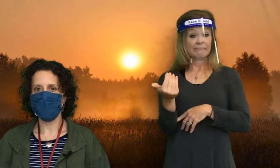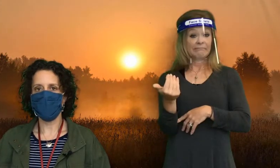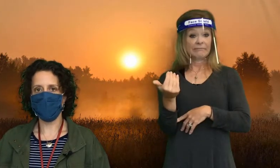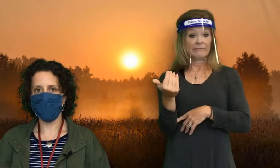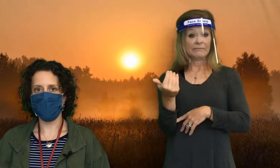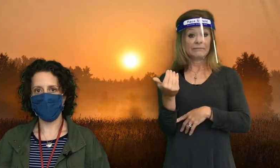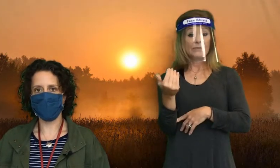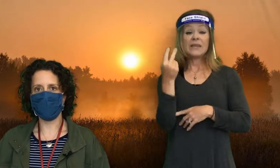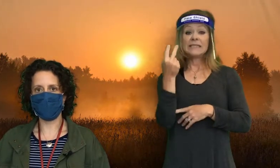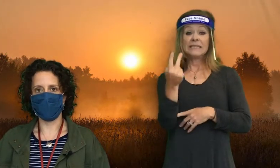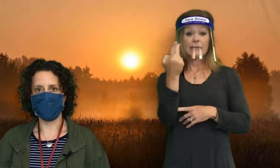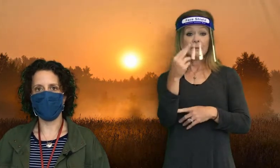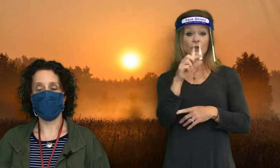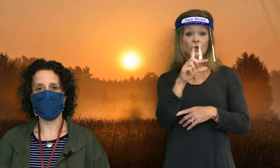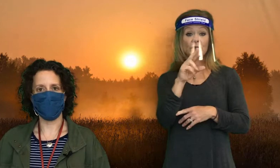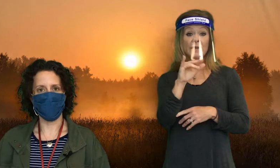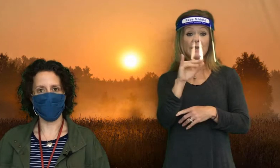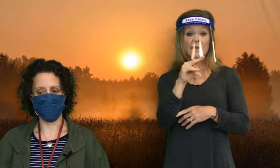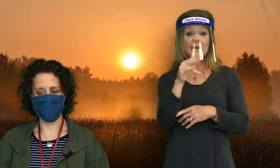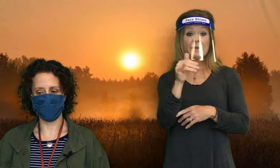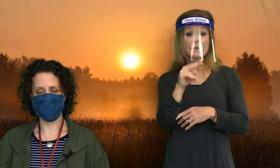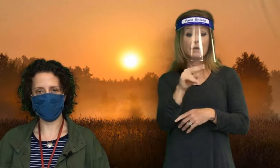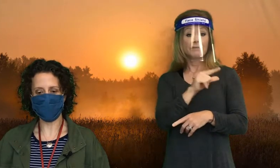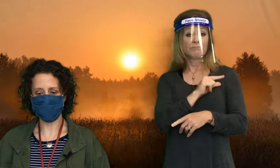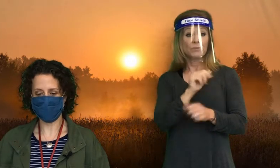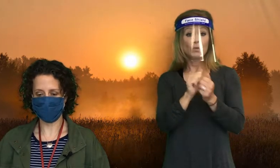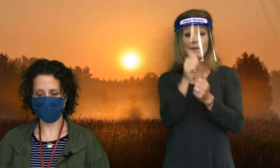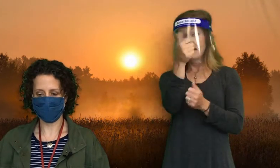See Mr. Guinan with any questions.